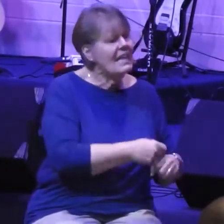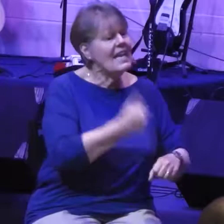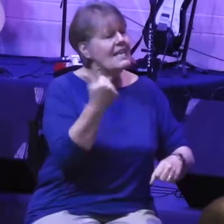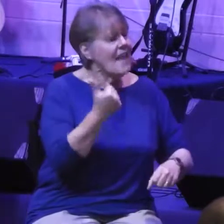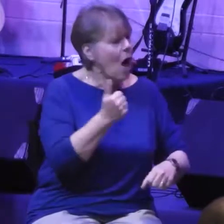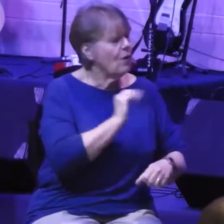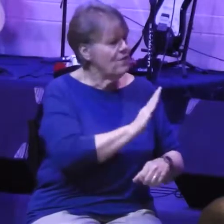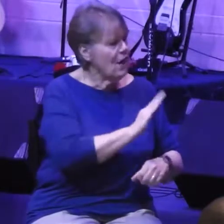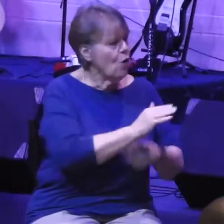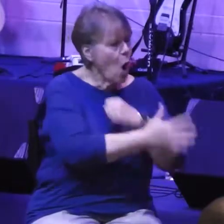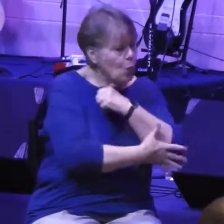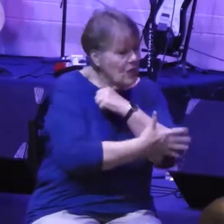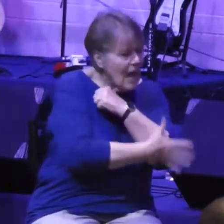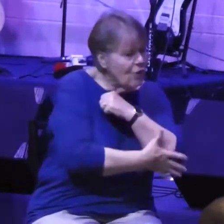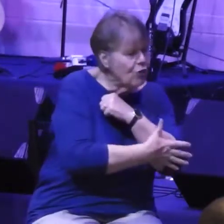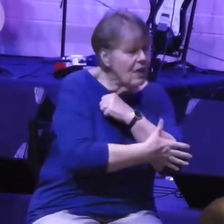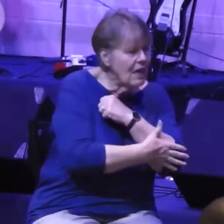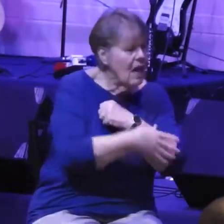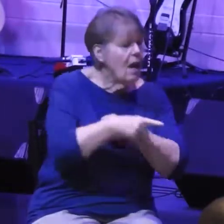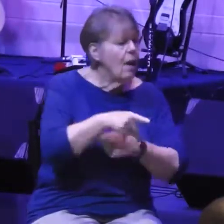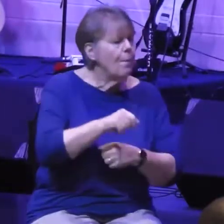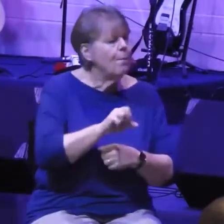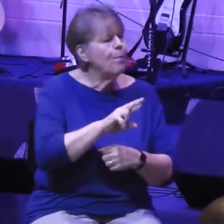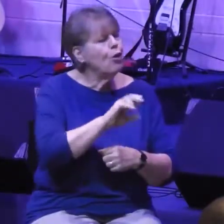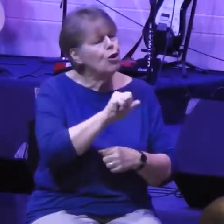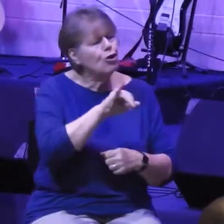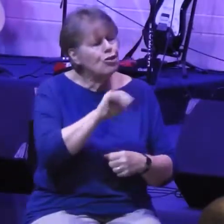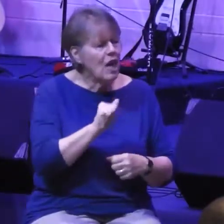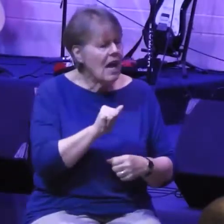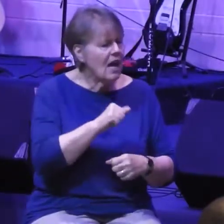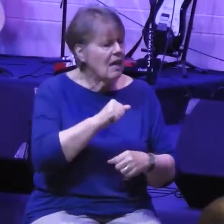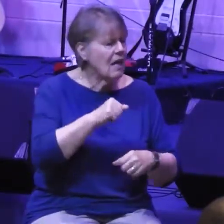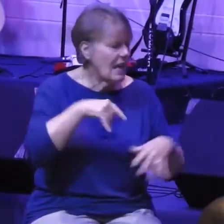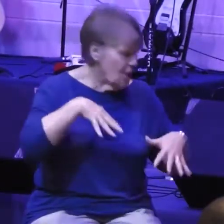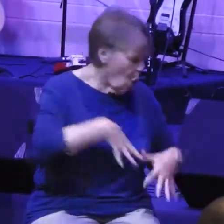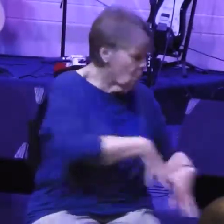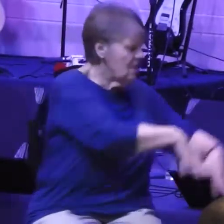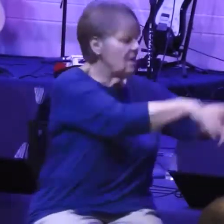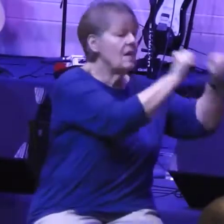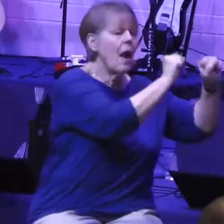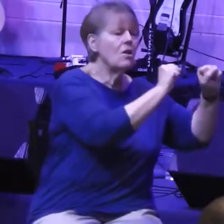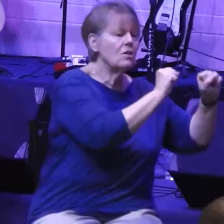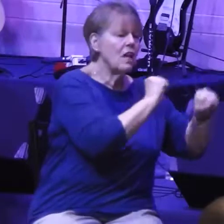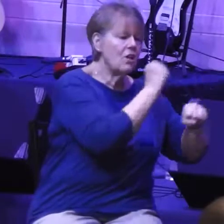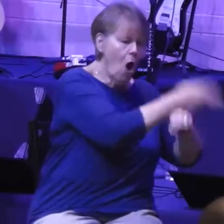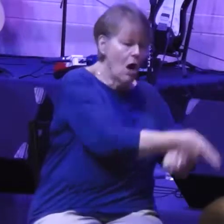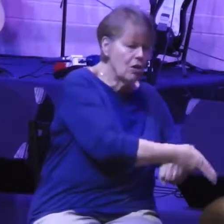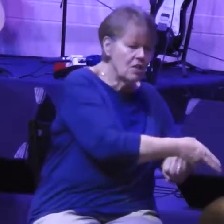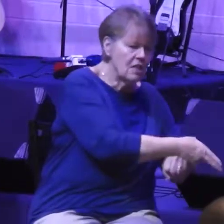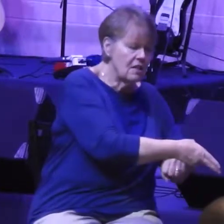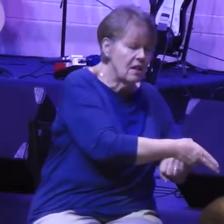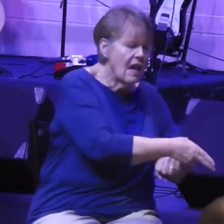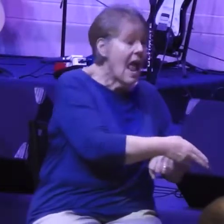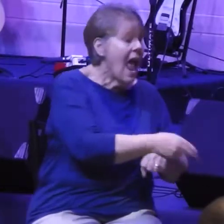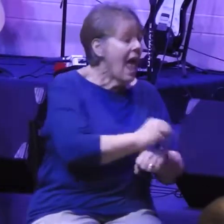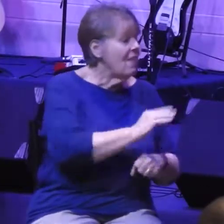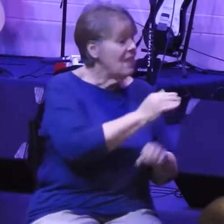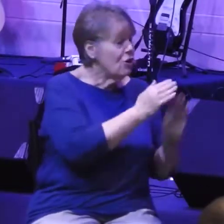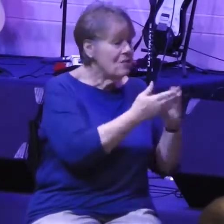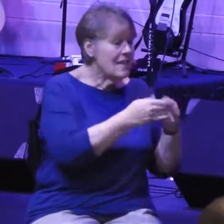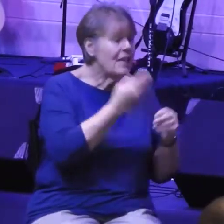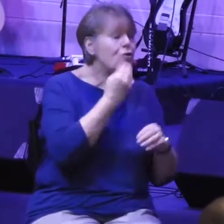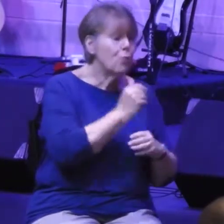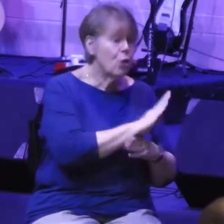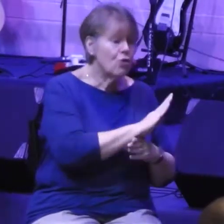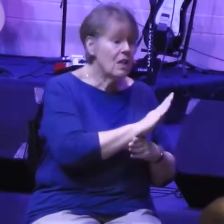Empire comes in and conquers God's people, which makes them very sad, and not only conquers them, but burns down their city, Jerusalem,